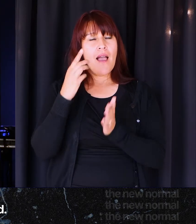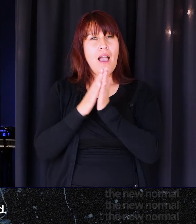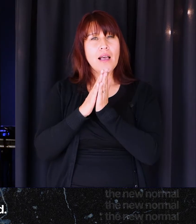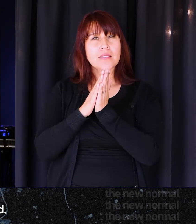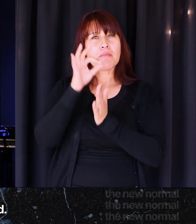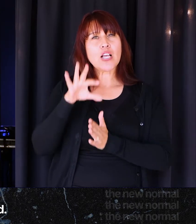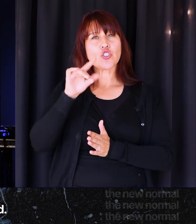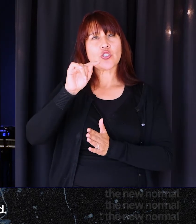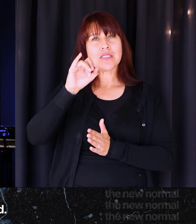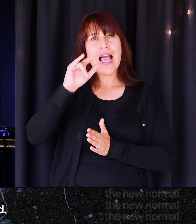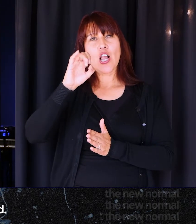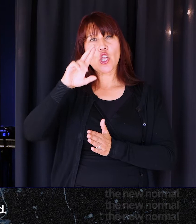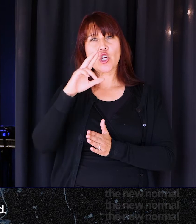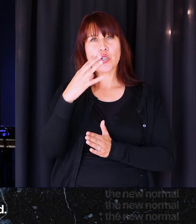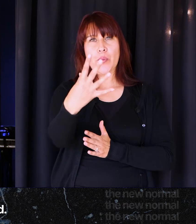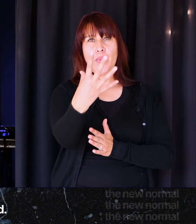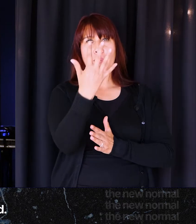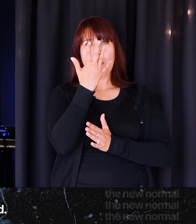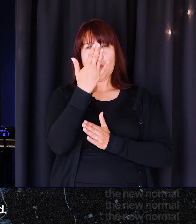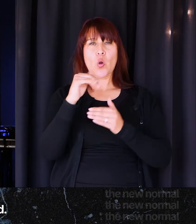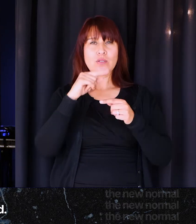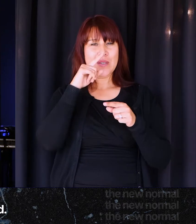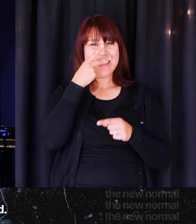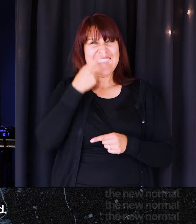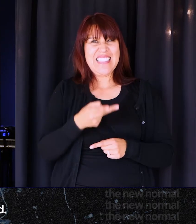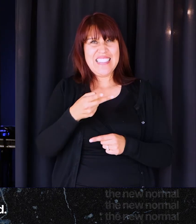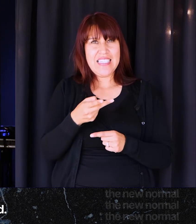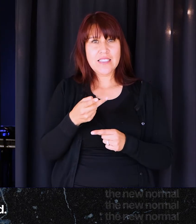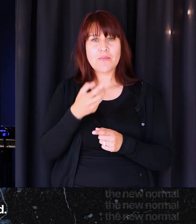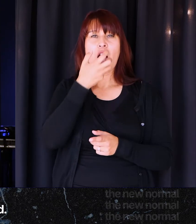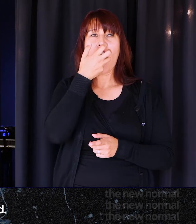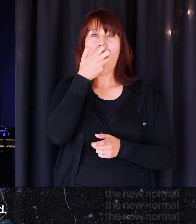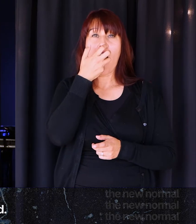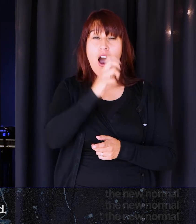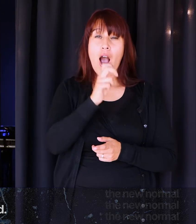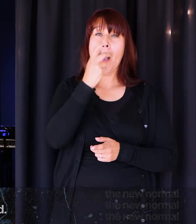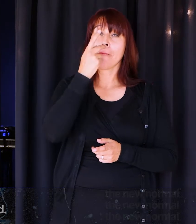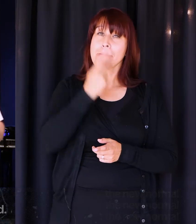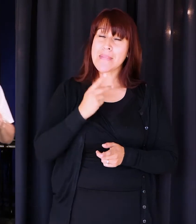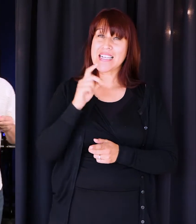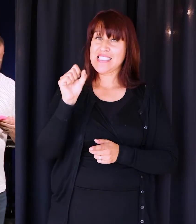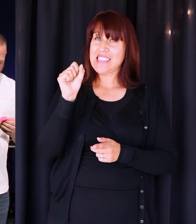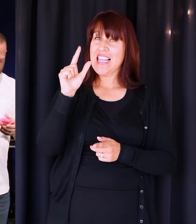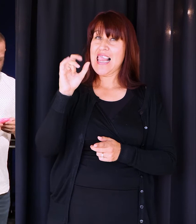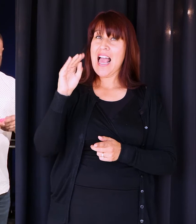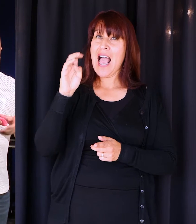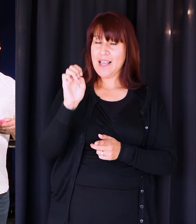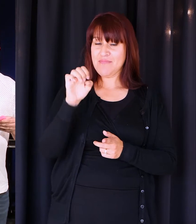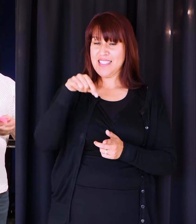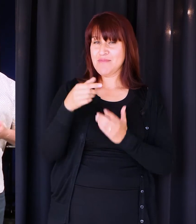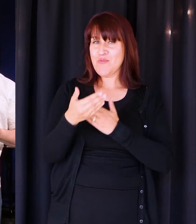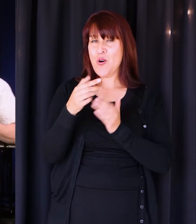closer this morning on the camera so that you can see, because I brought some hot pink slime for us